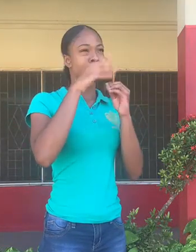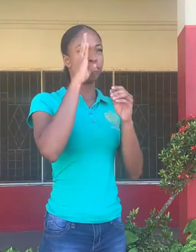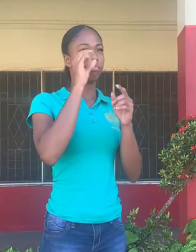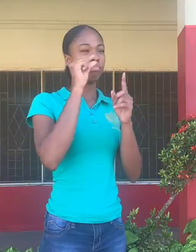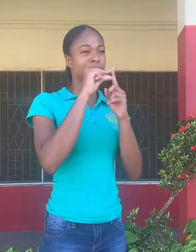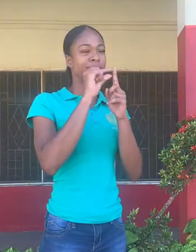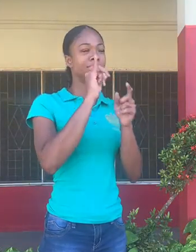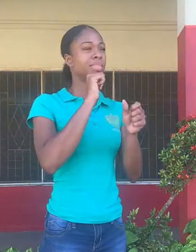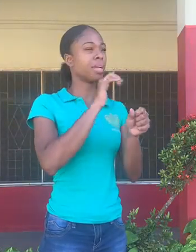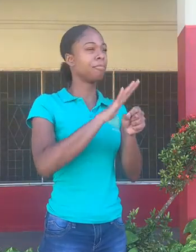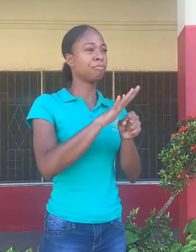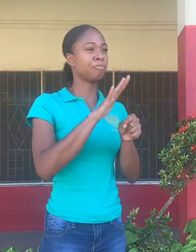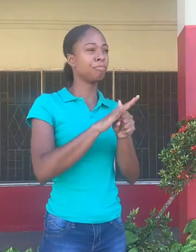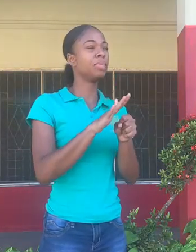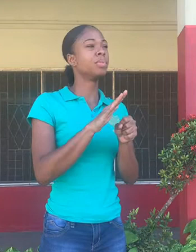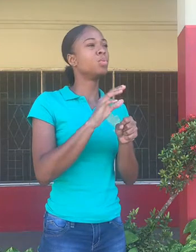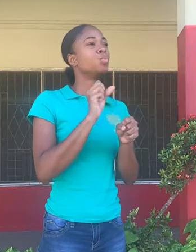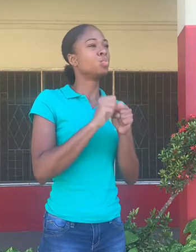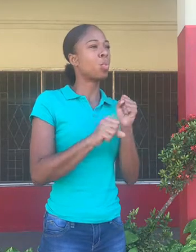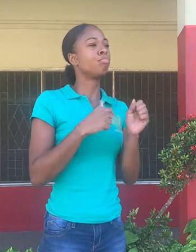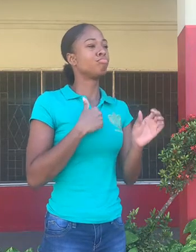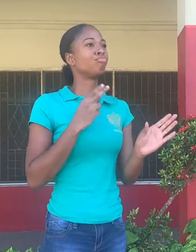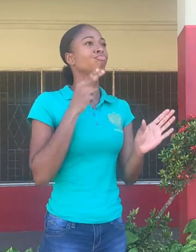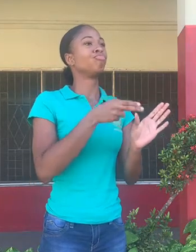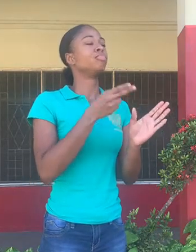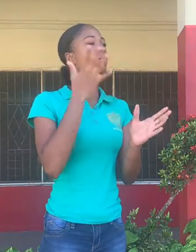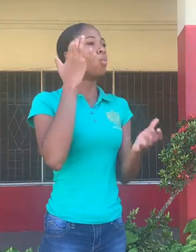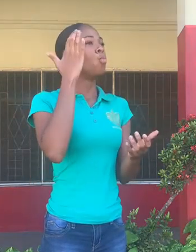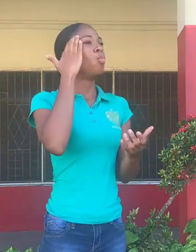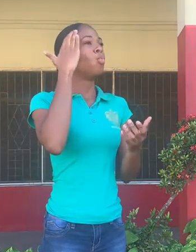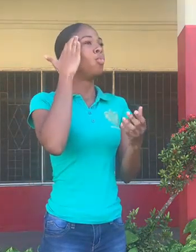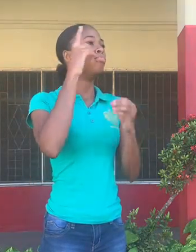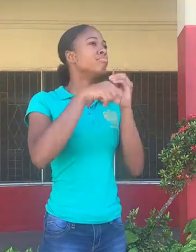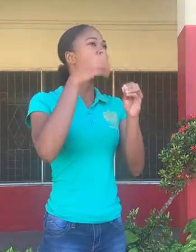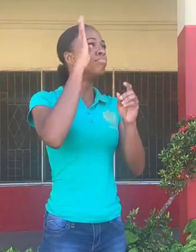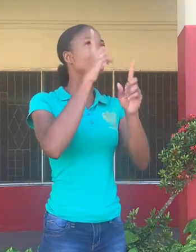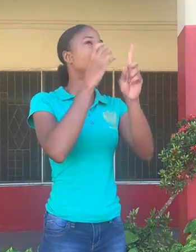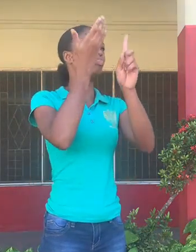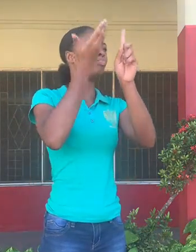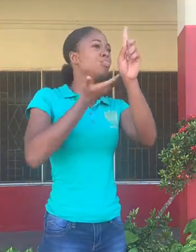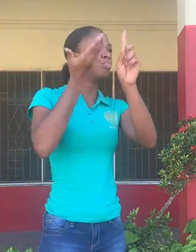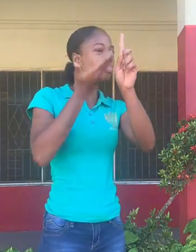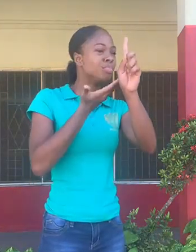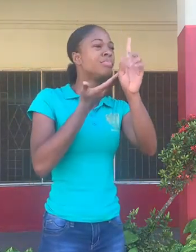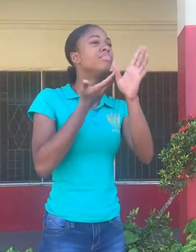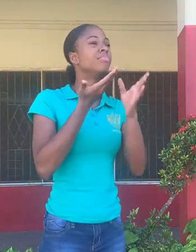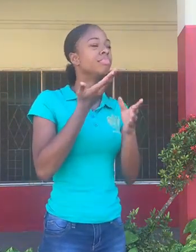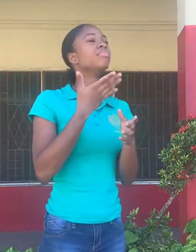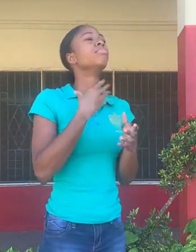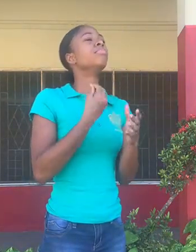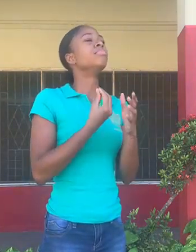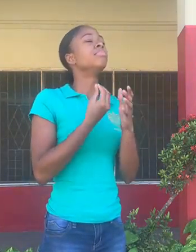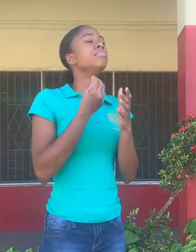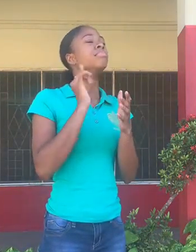Because I want to know God's word. I feel like I don't have enough knowledge yet. So I want to know who God is,